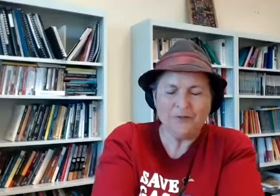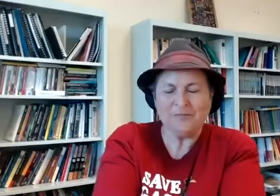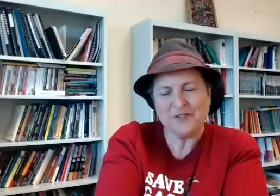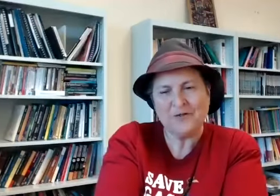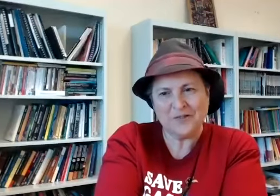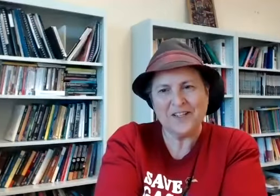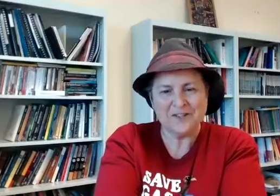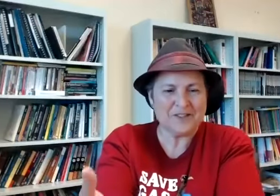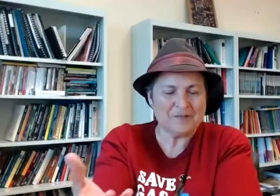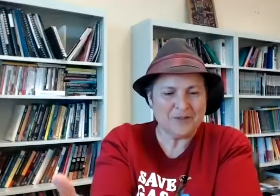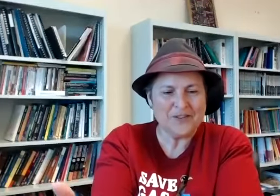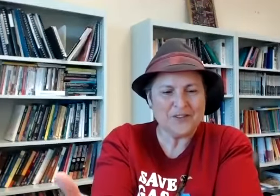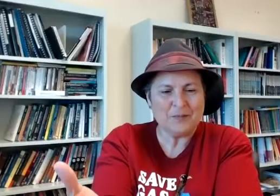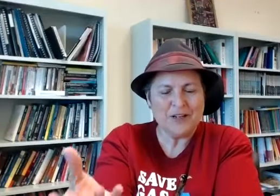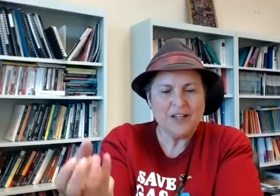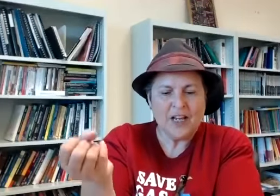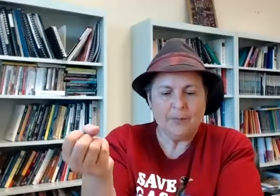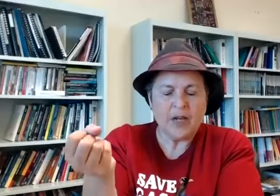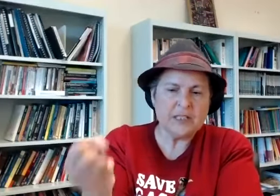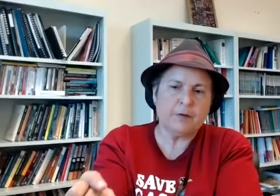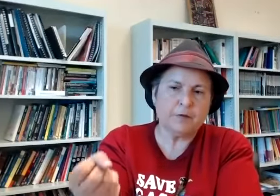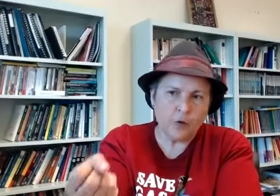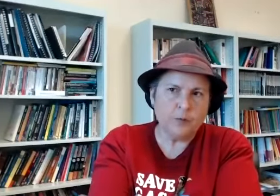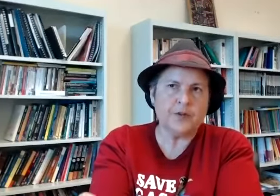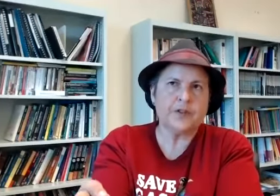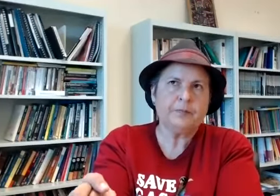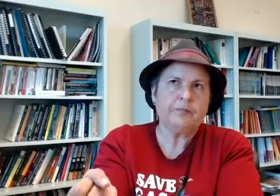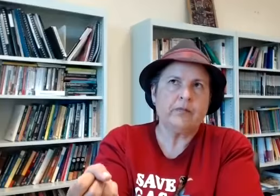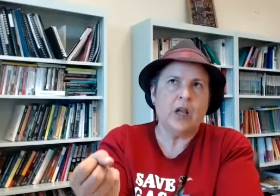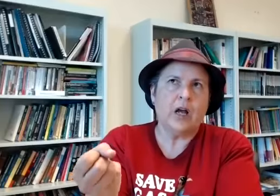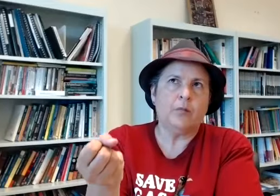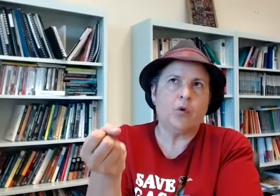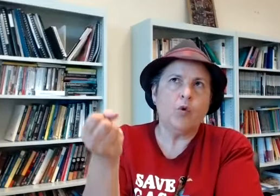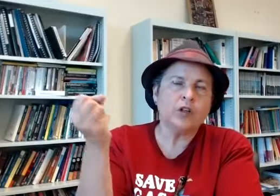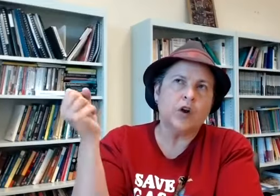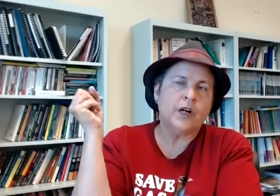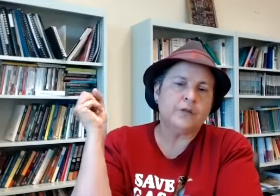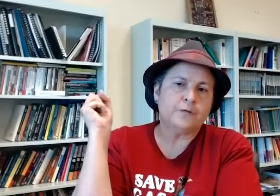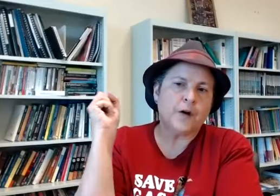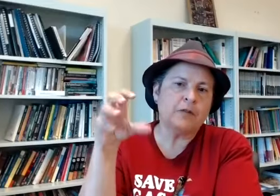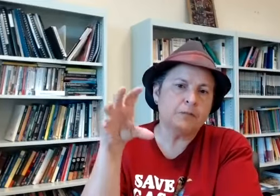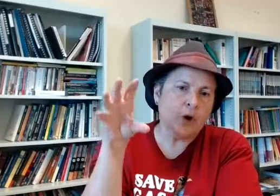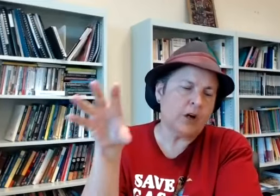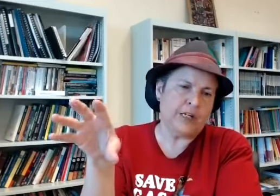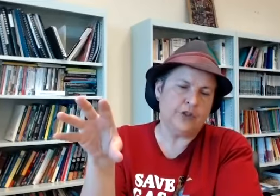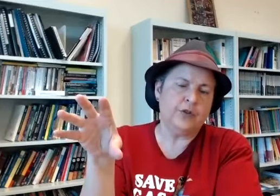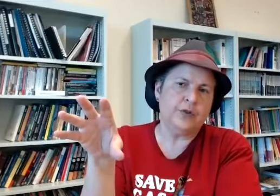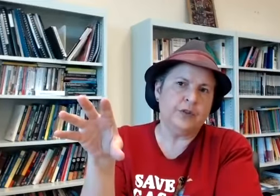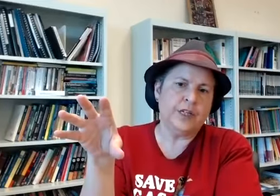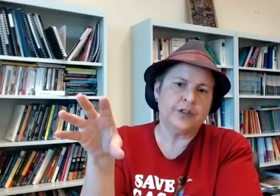school theater experiences but um as performers um what kind of frame of mind you you need to